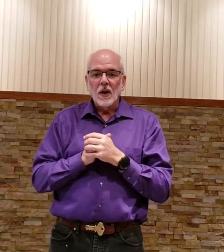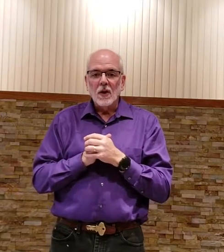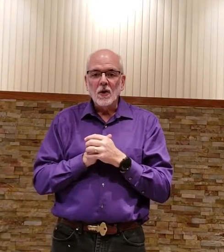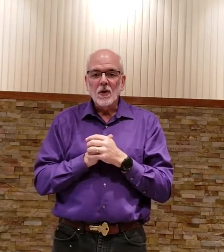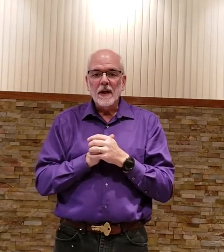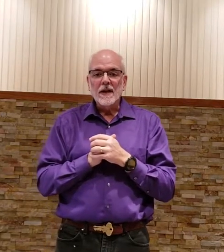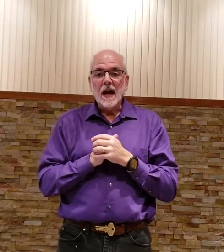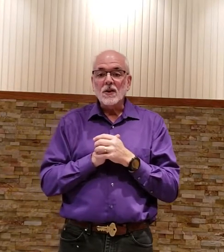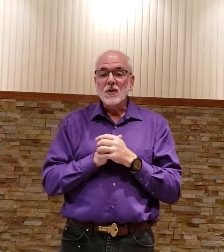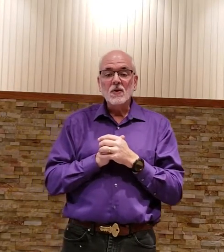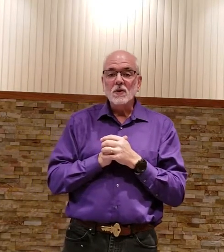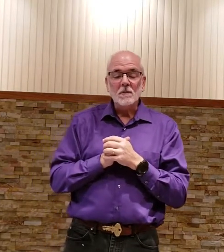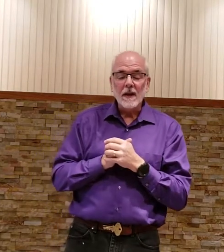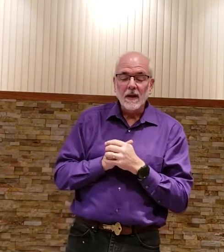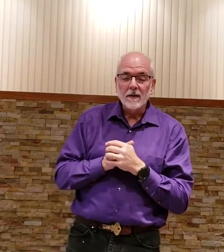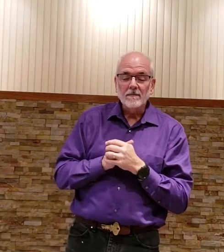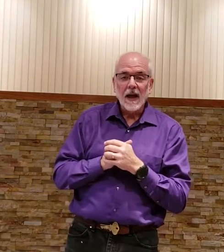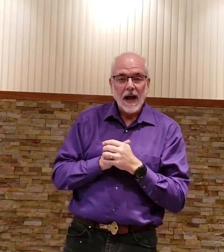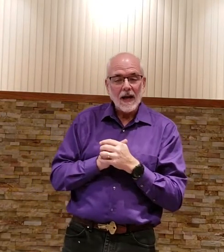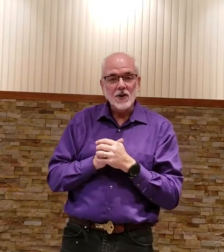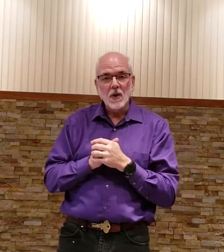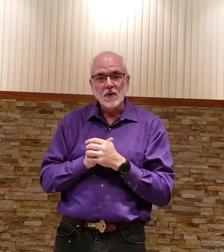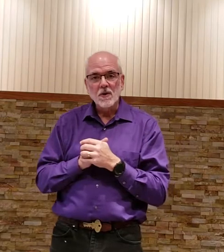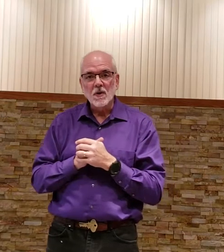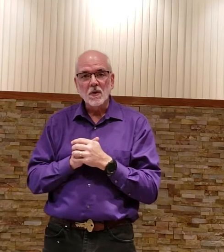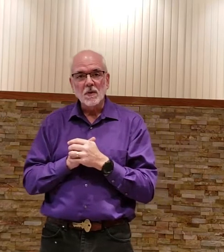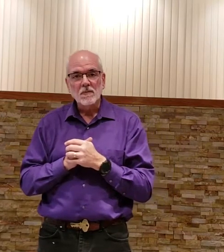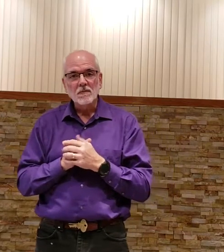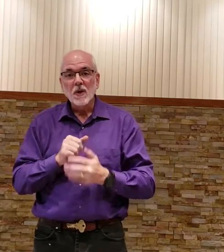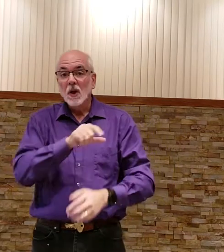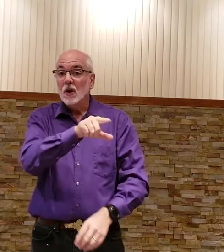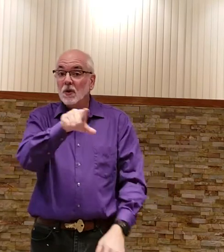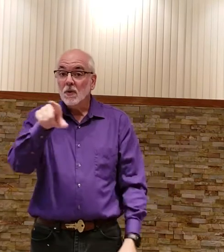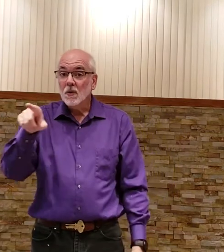you did not choose me i chose you you